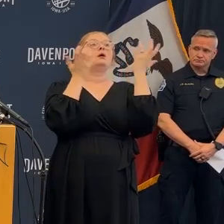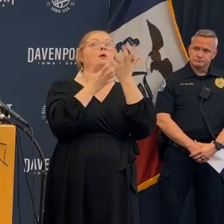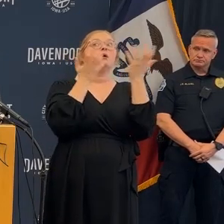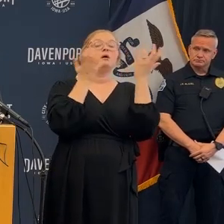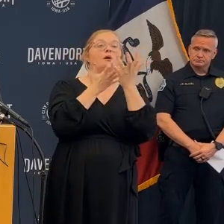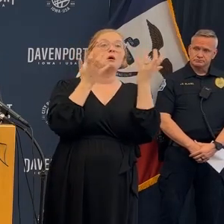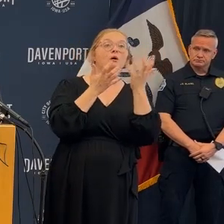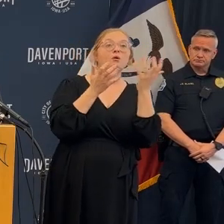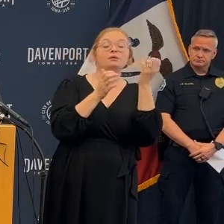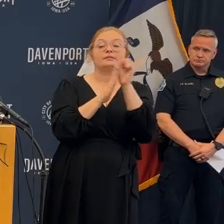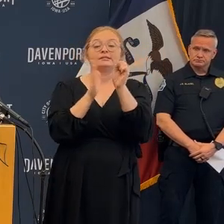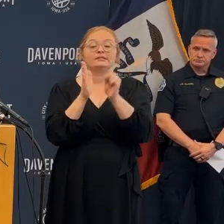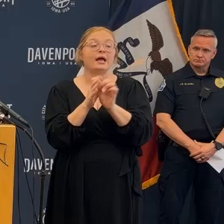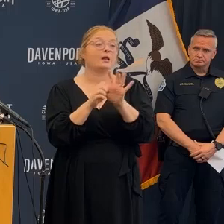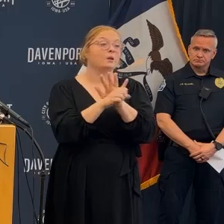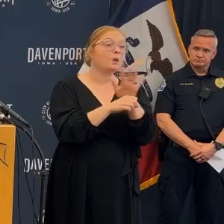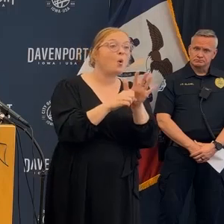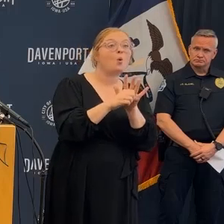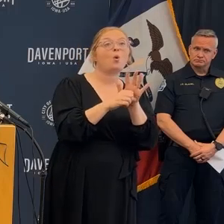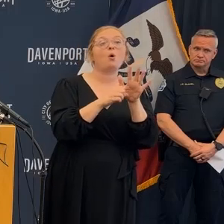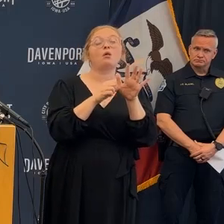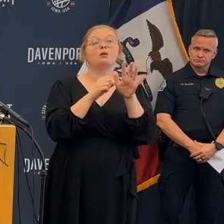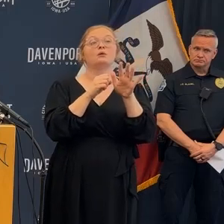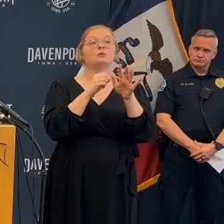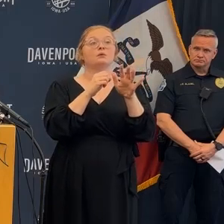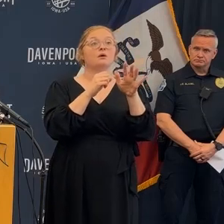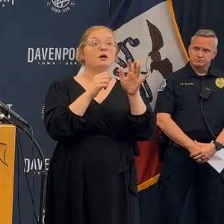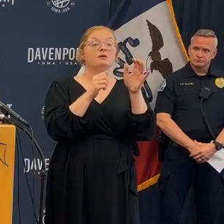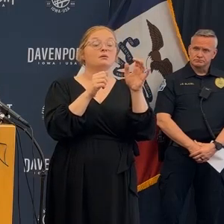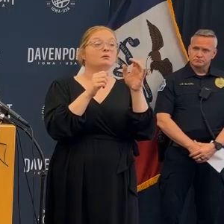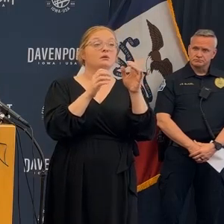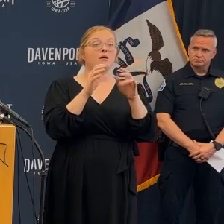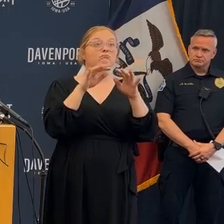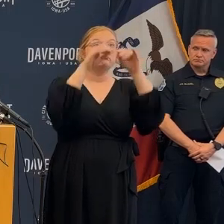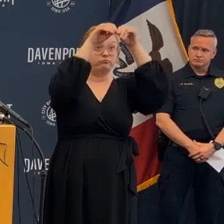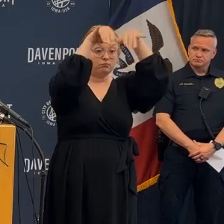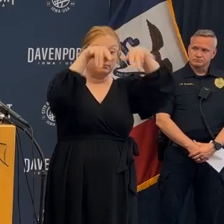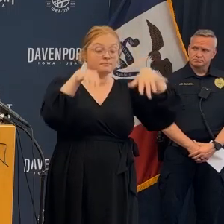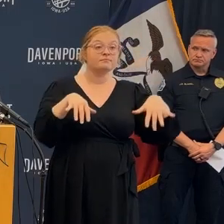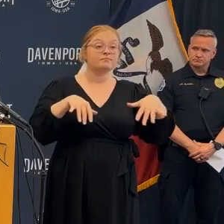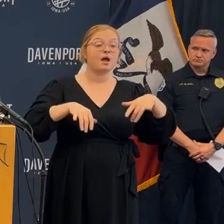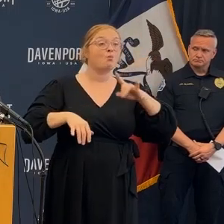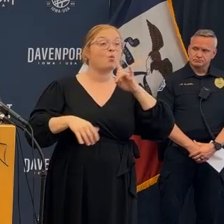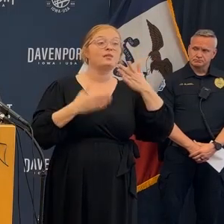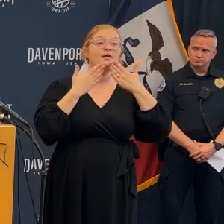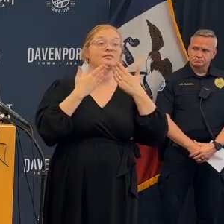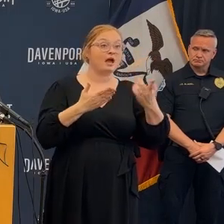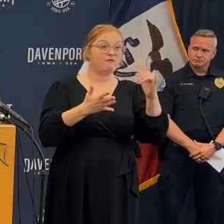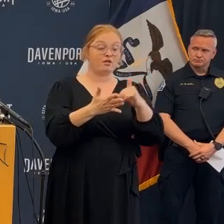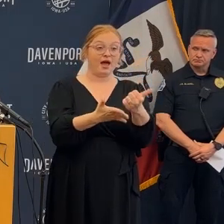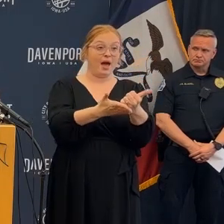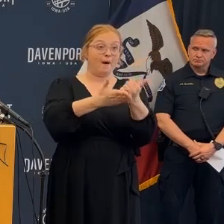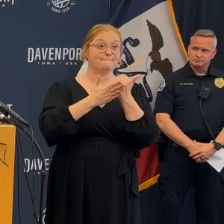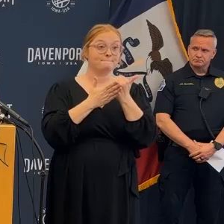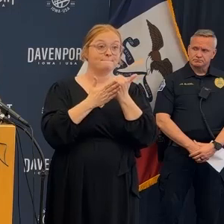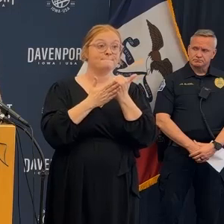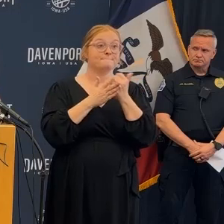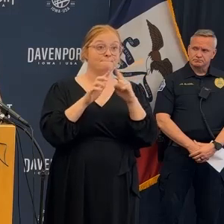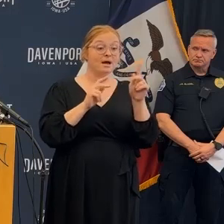graciously accepted the outpouring from all levels at the federal level state level local level county level